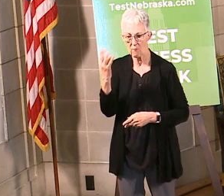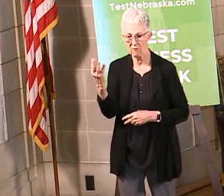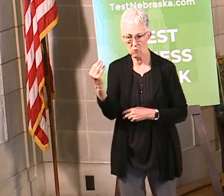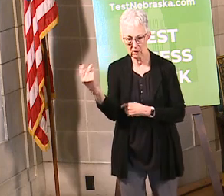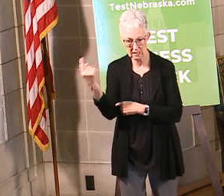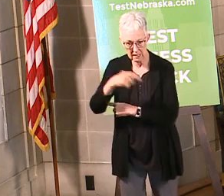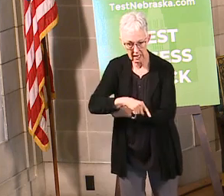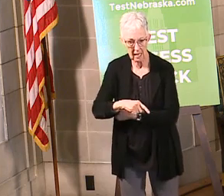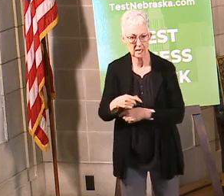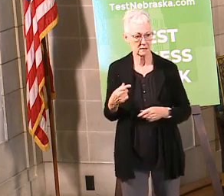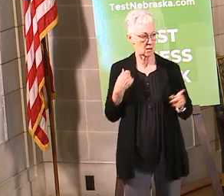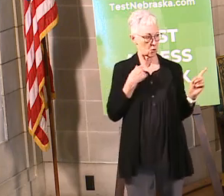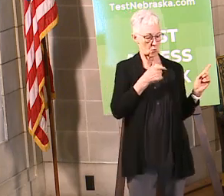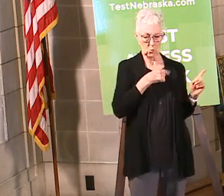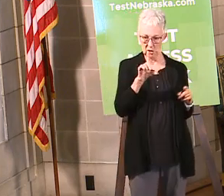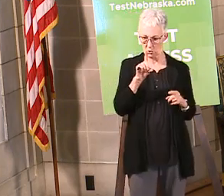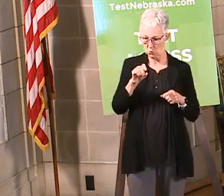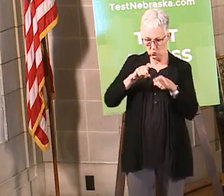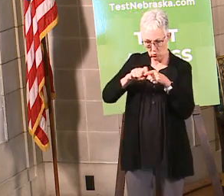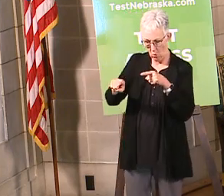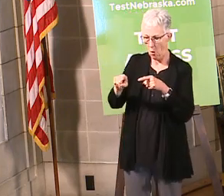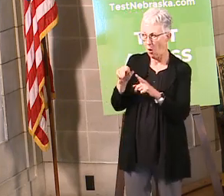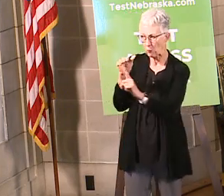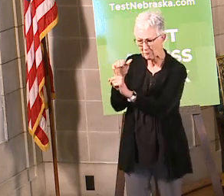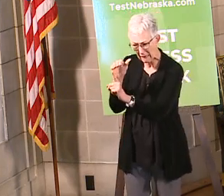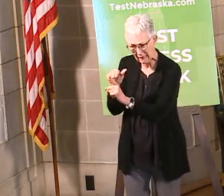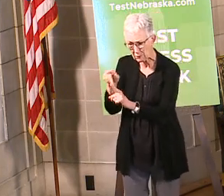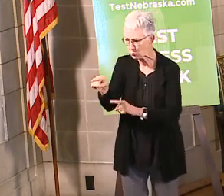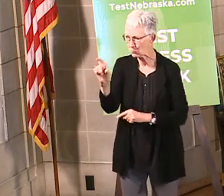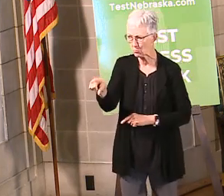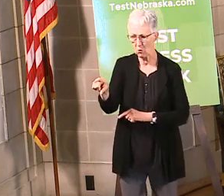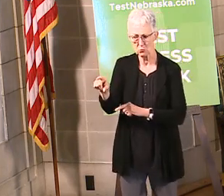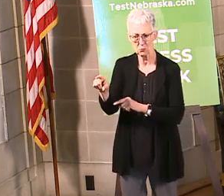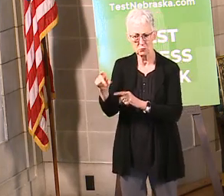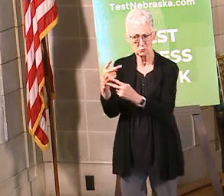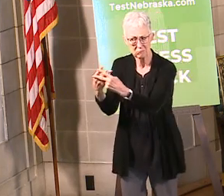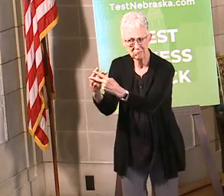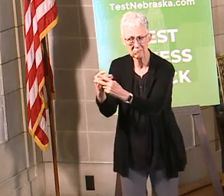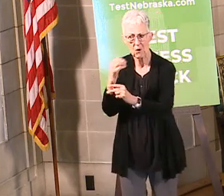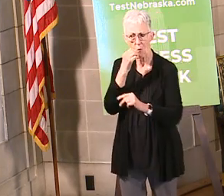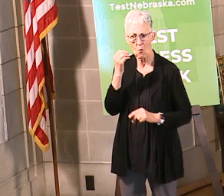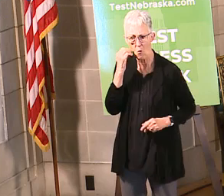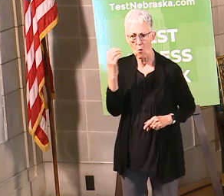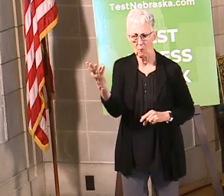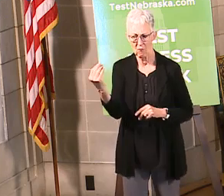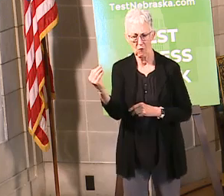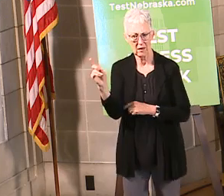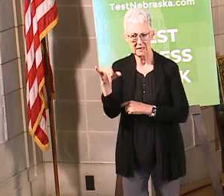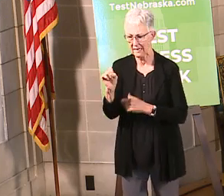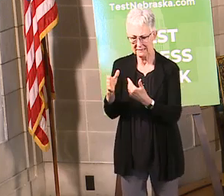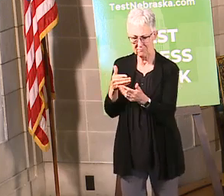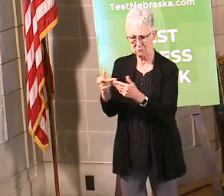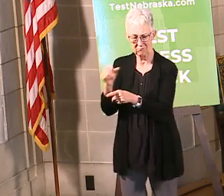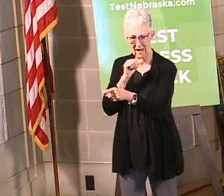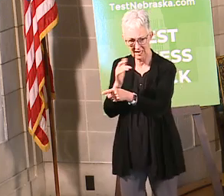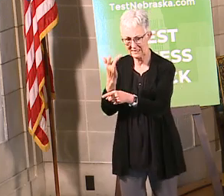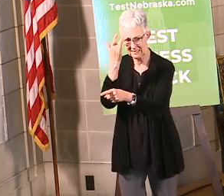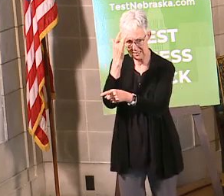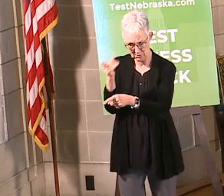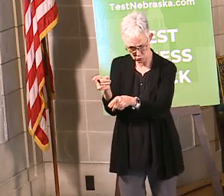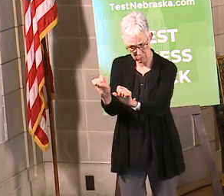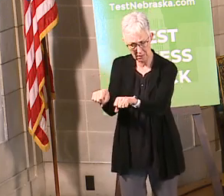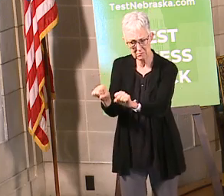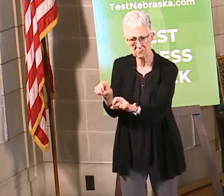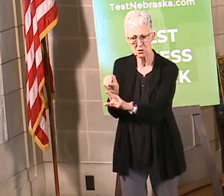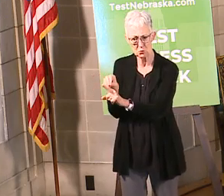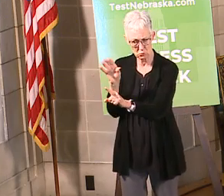to remind them they're supposed to be quarantining. We do text messages to them, and they text back to let us know if they're actually doing it or not. So while we don't collect any specific data on whether